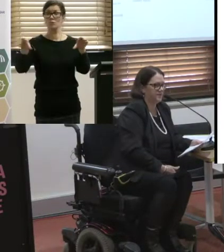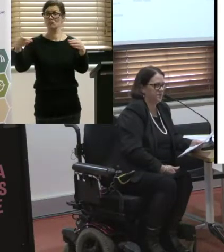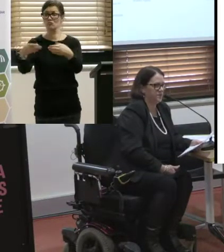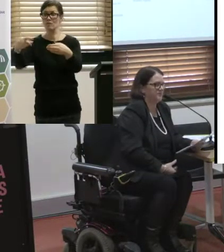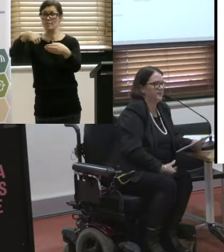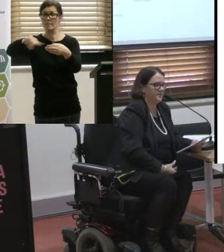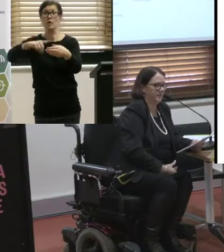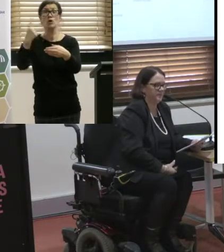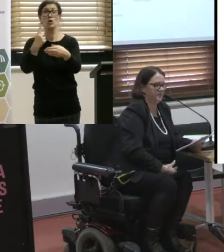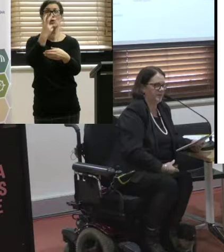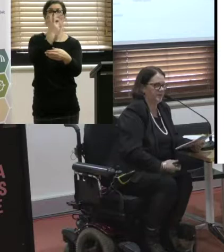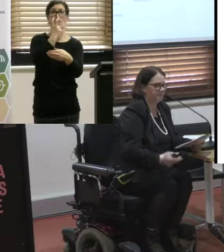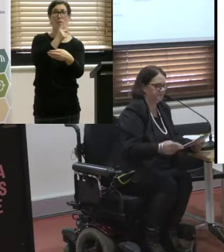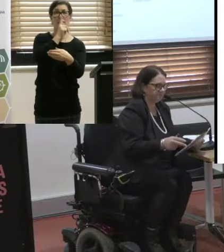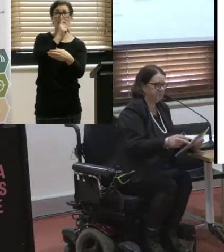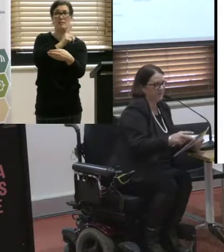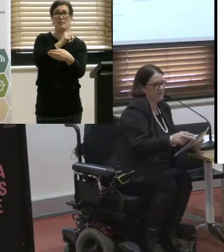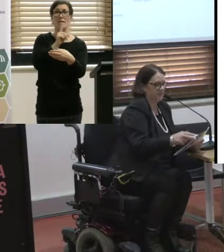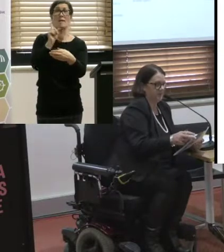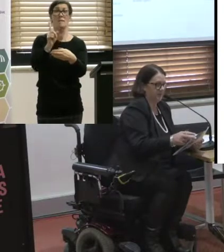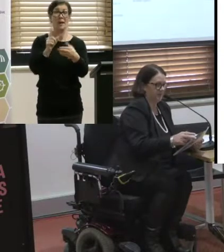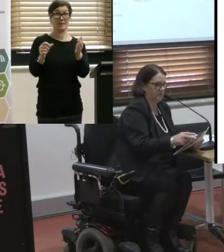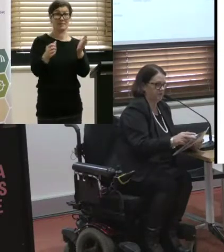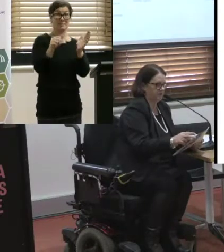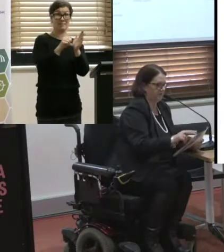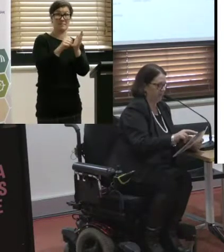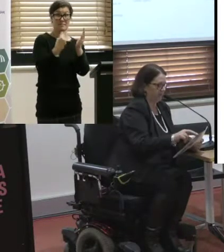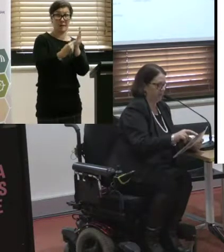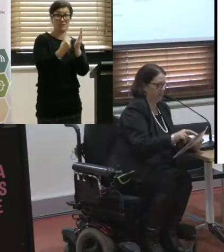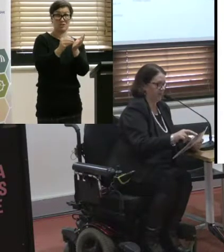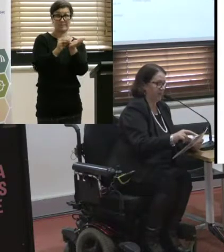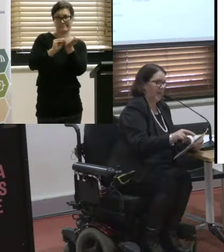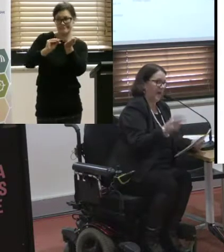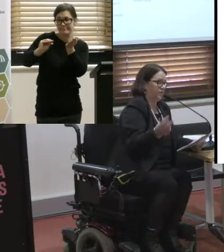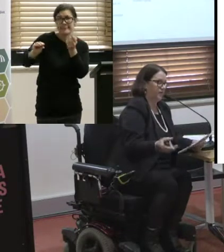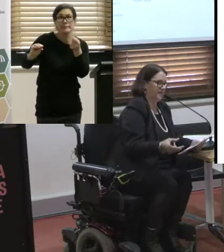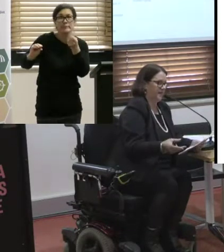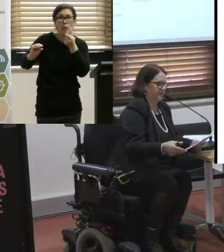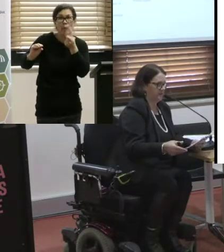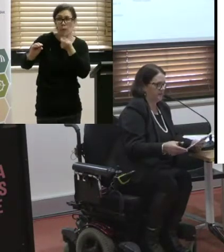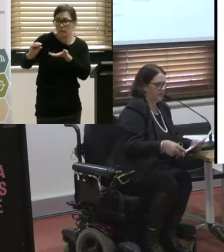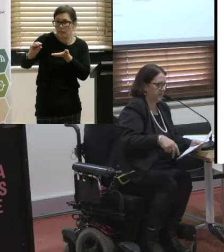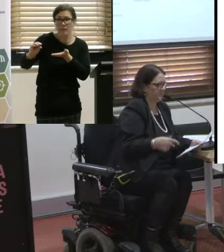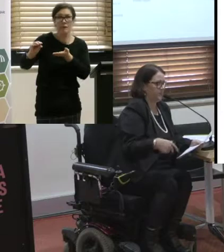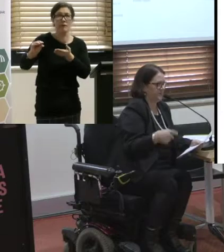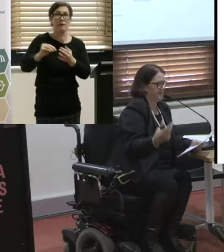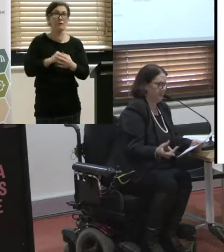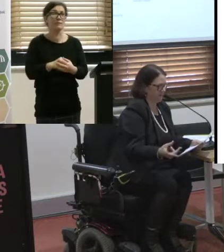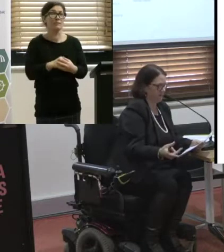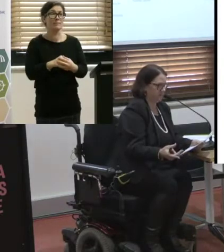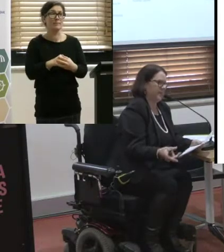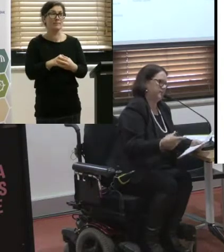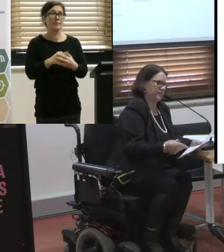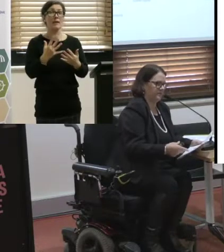the seniors use the least amount of the budget. So it's just an interesting thought there. And notwithstanding that someone who is a